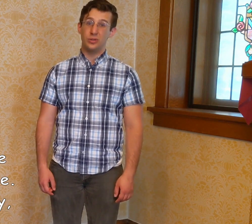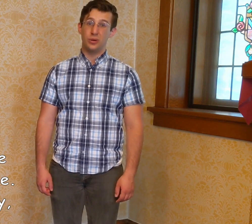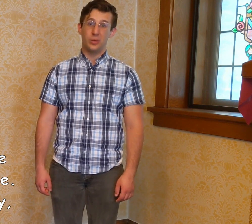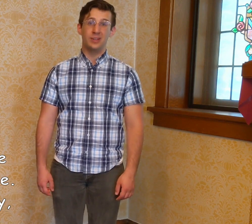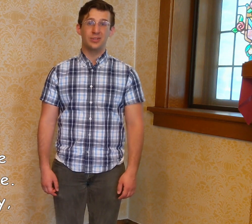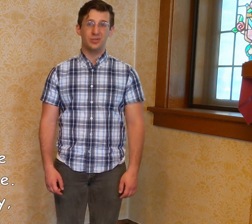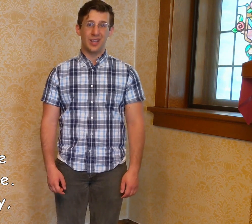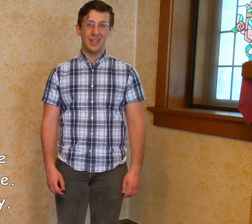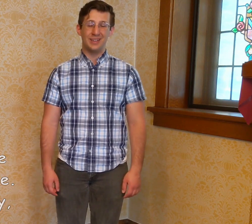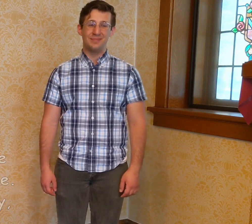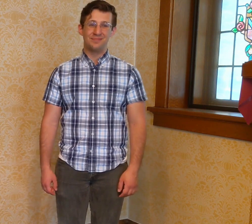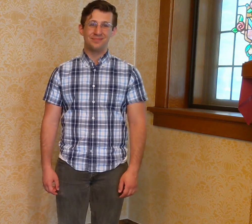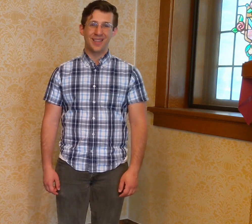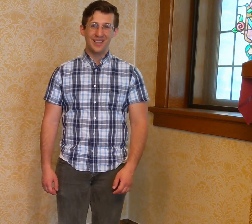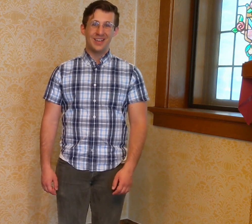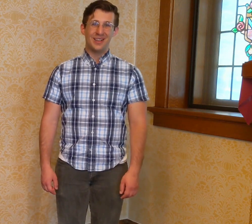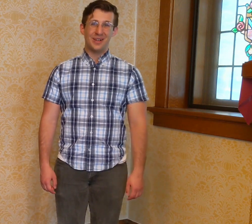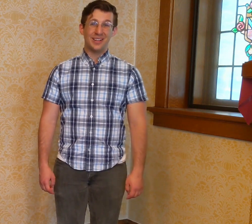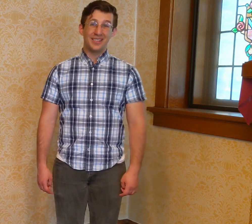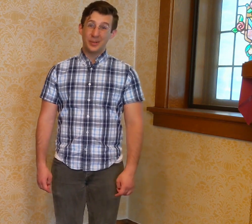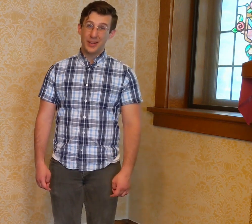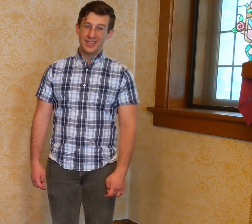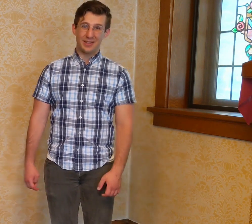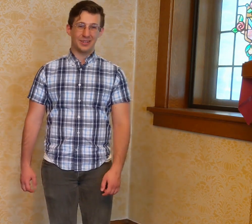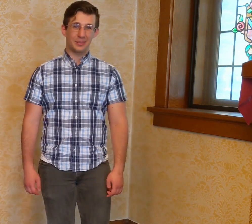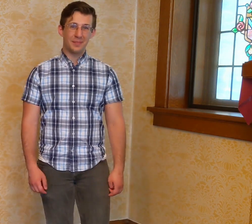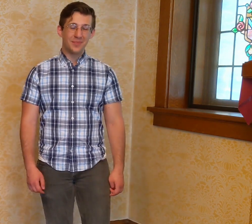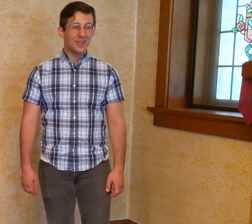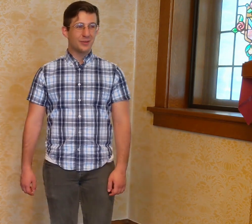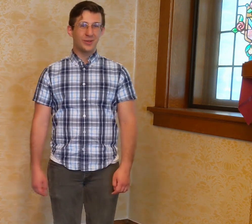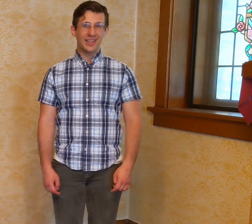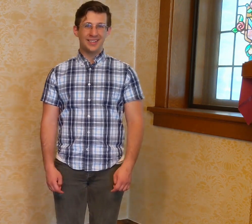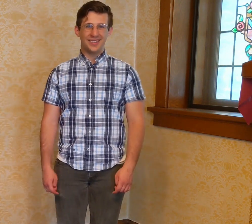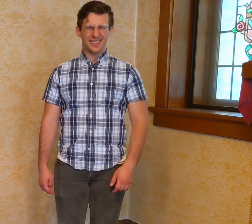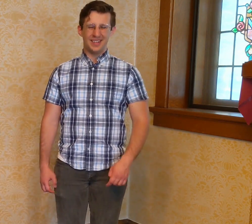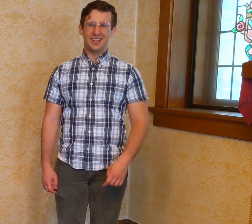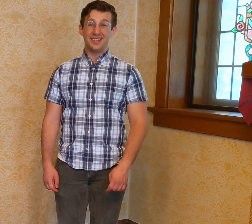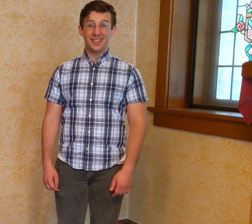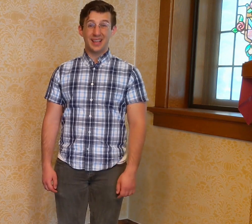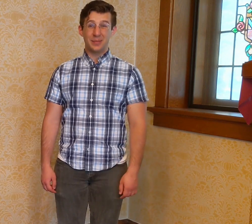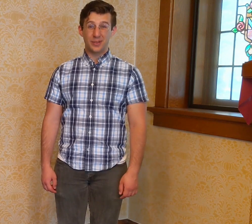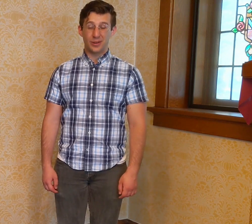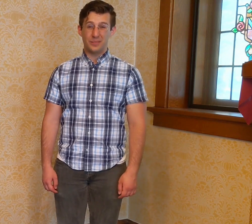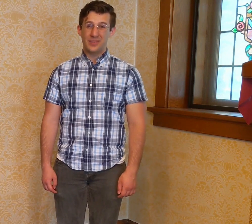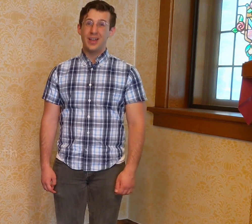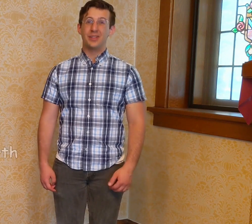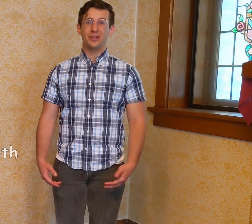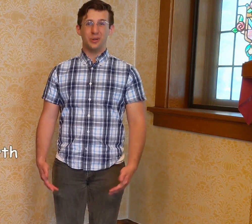your will today. All right, now let's break it down a little bit. The first line is easy because it's the name of the song. The Lord